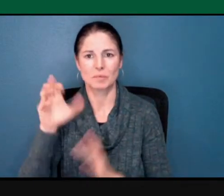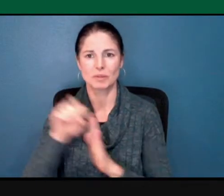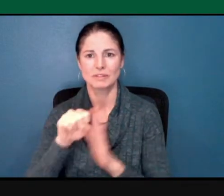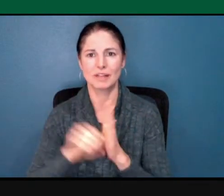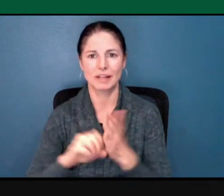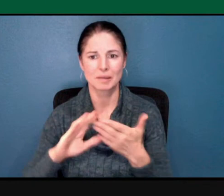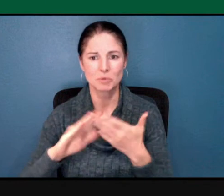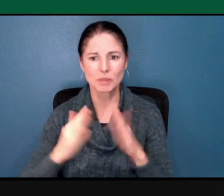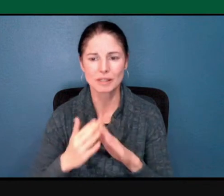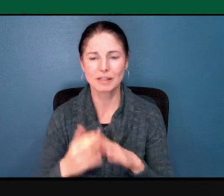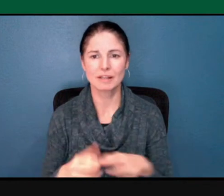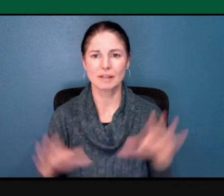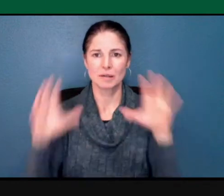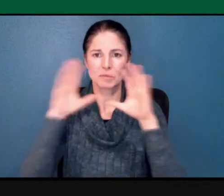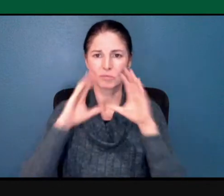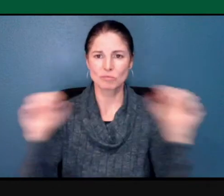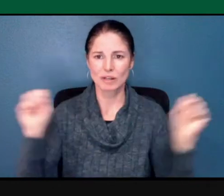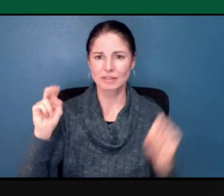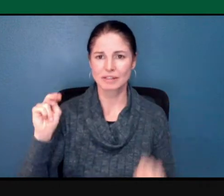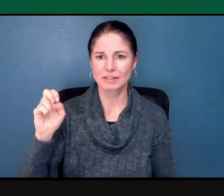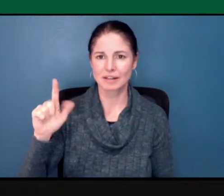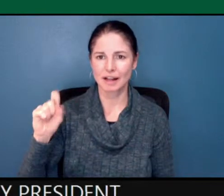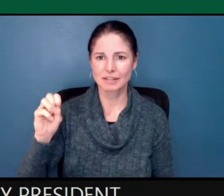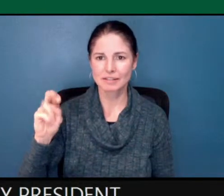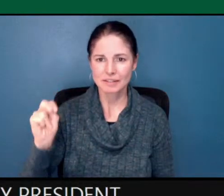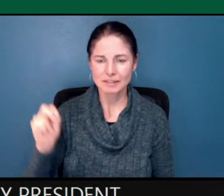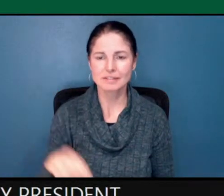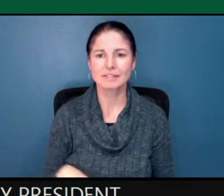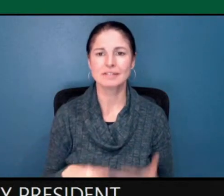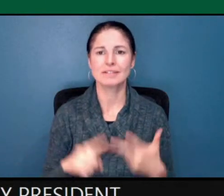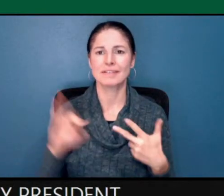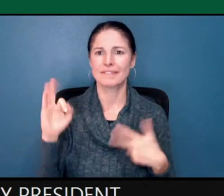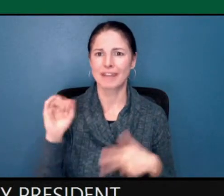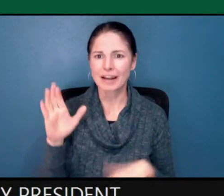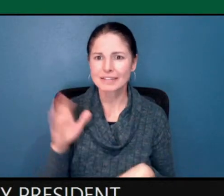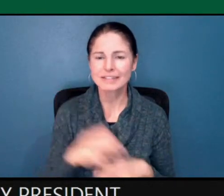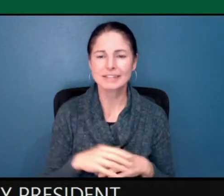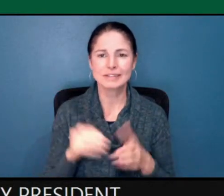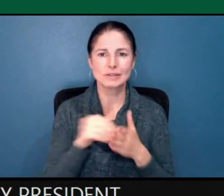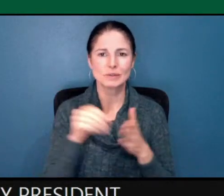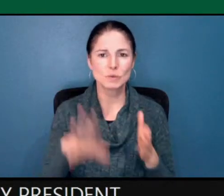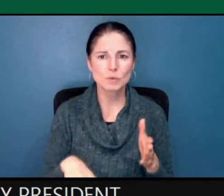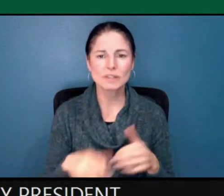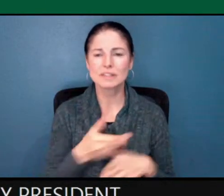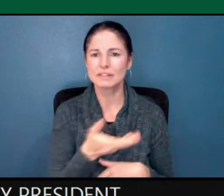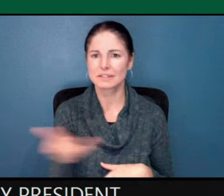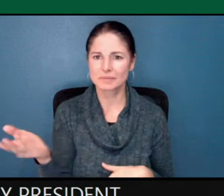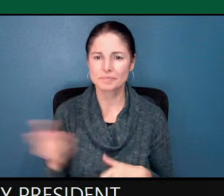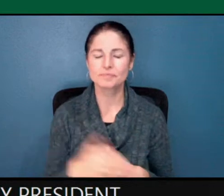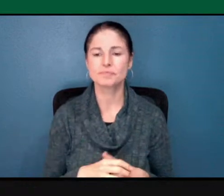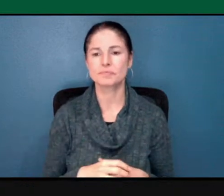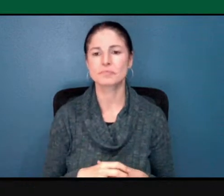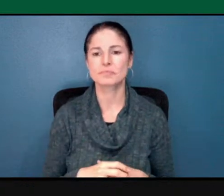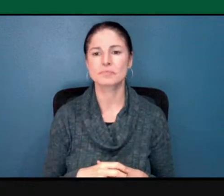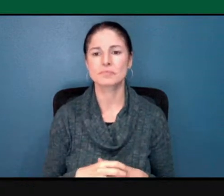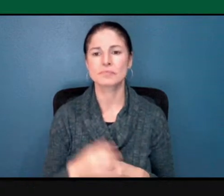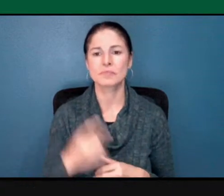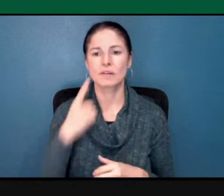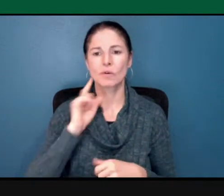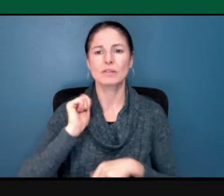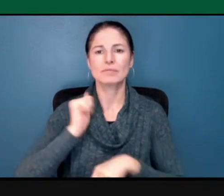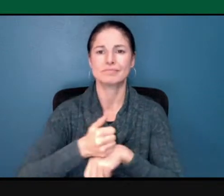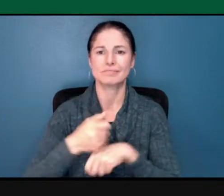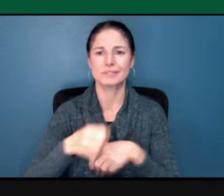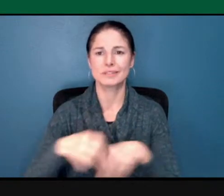President Nelson, the faculty, the students, for holding this very, very important